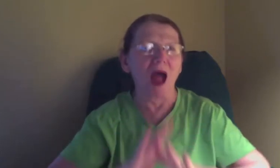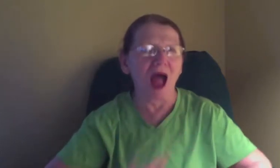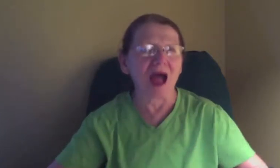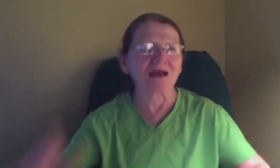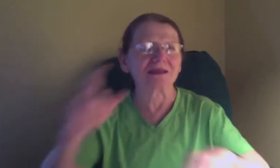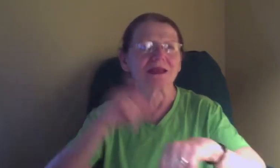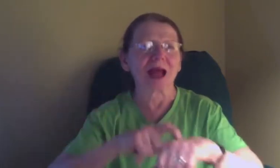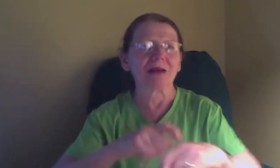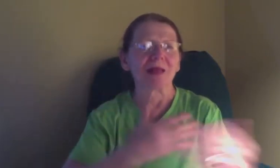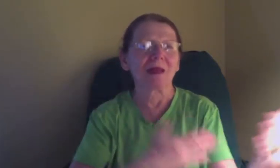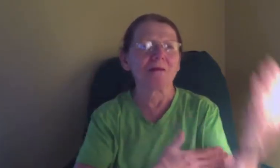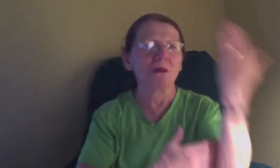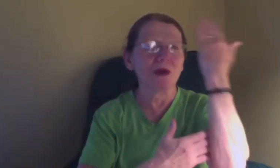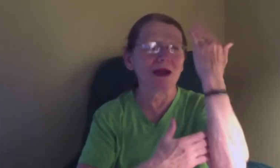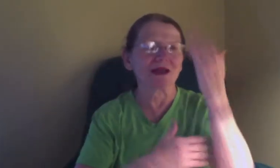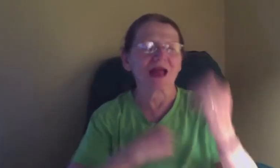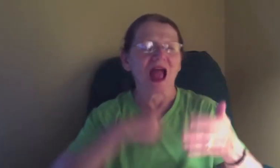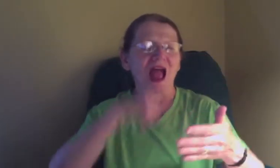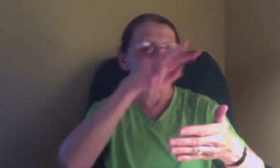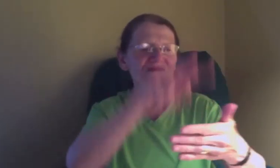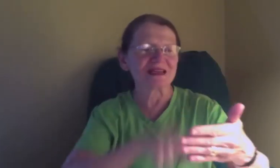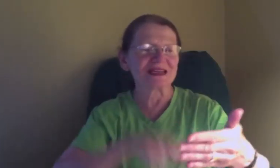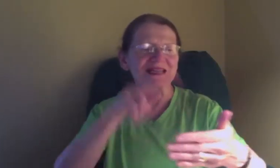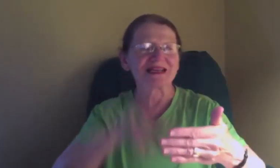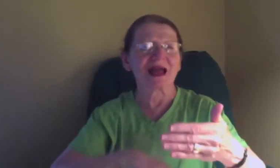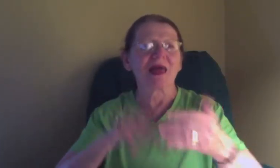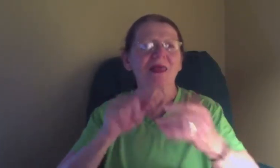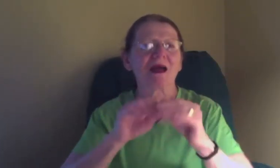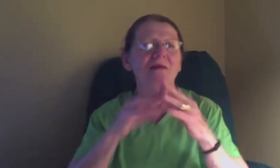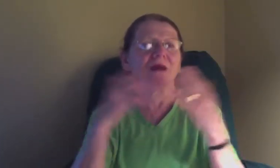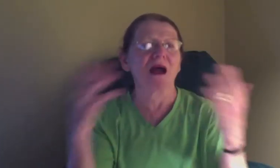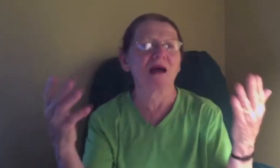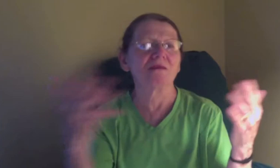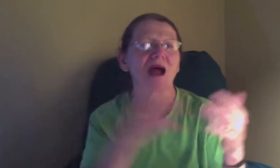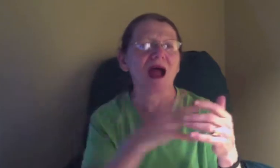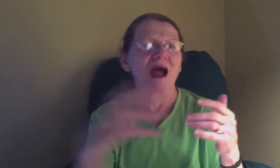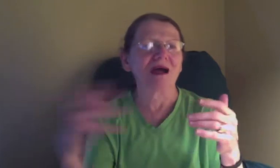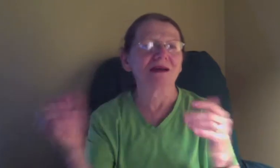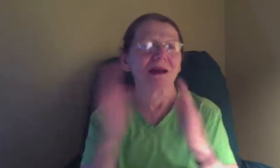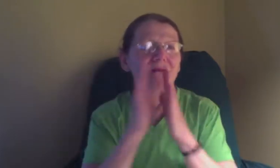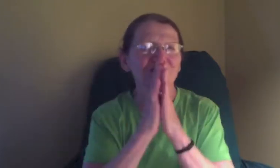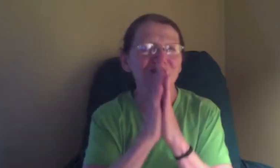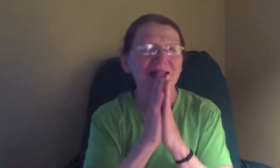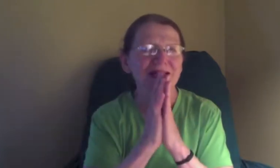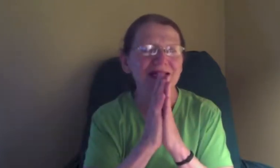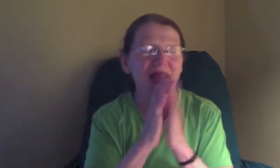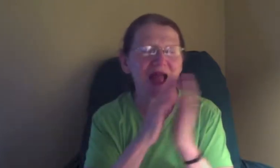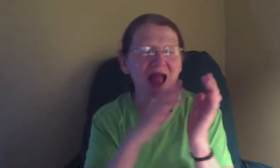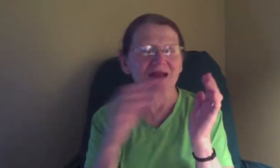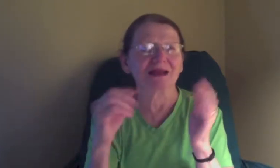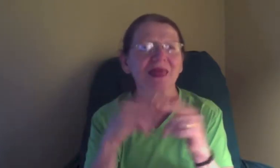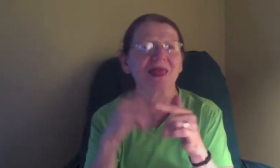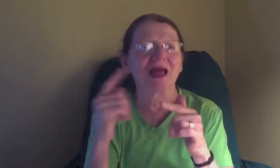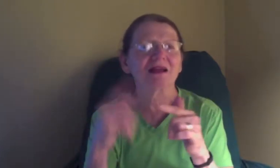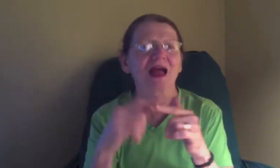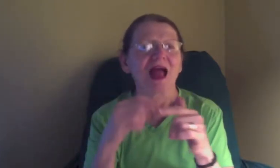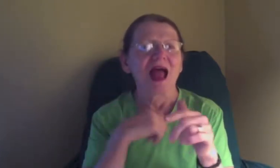kid. I